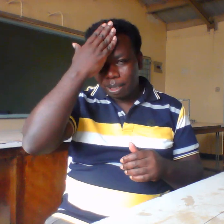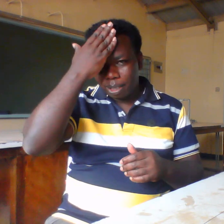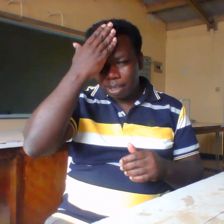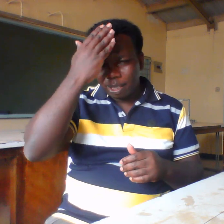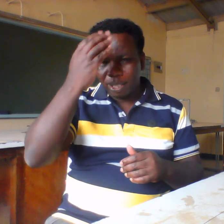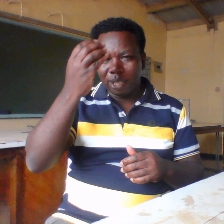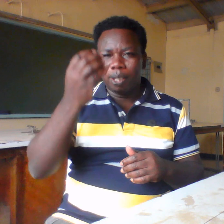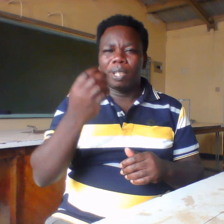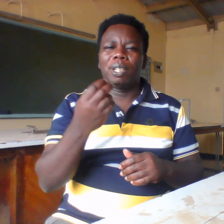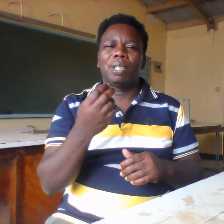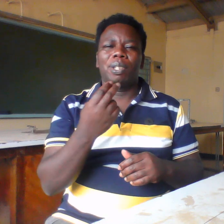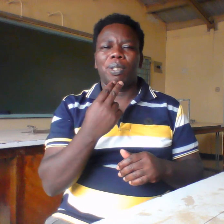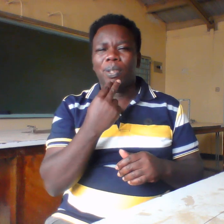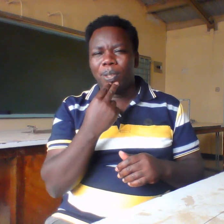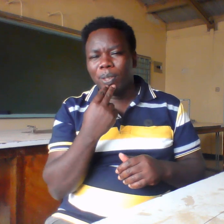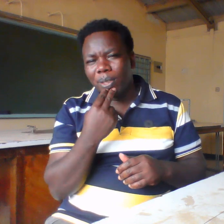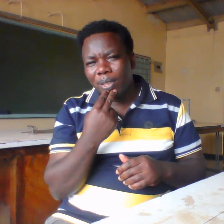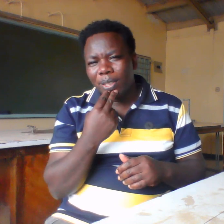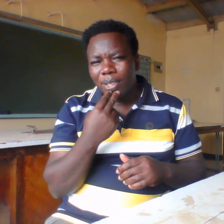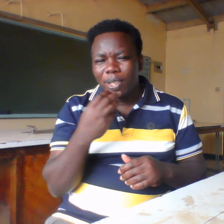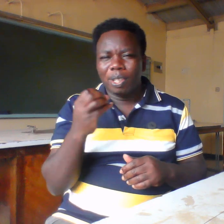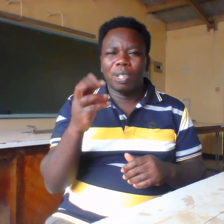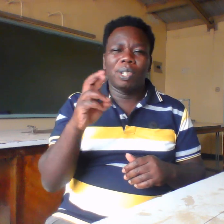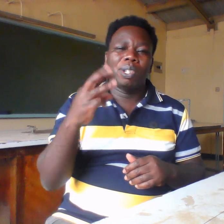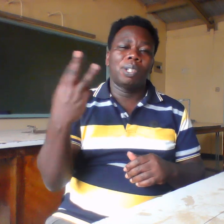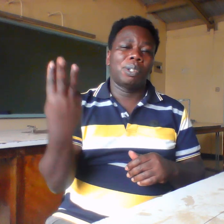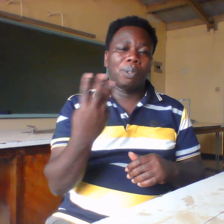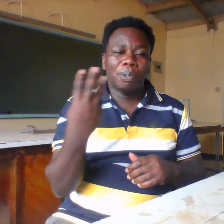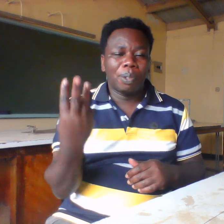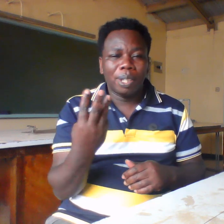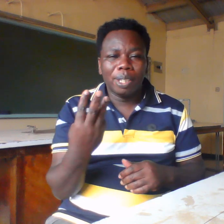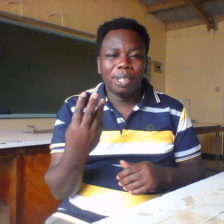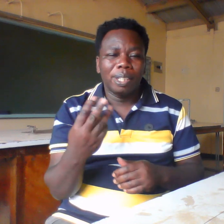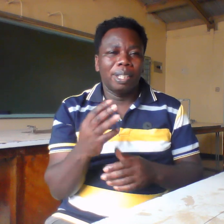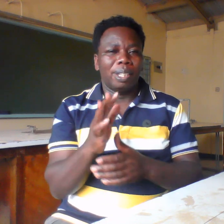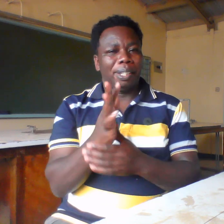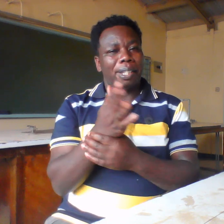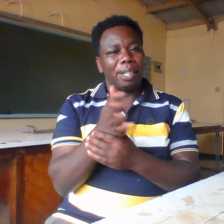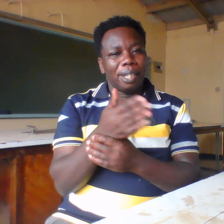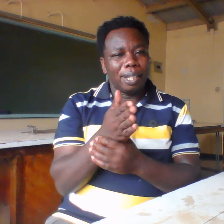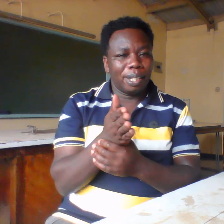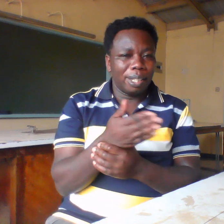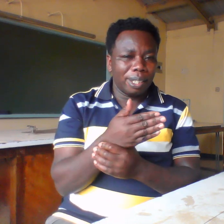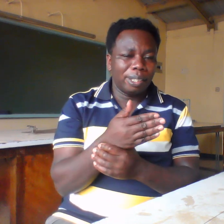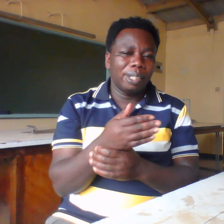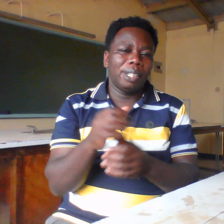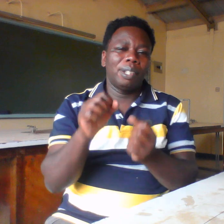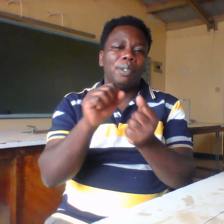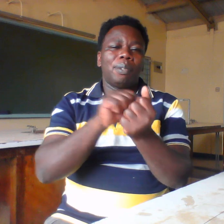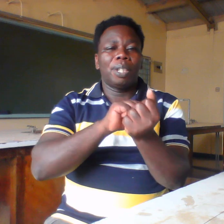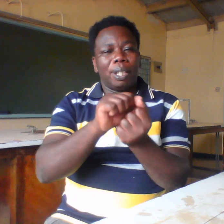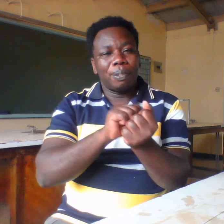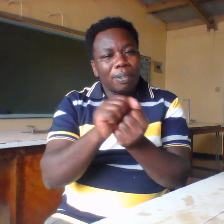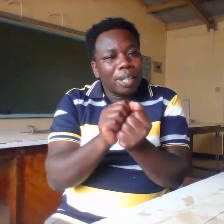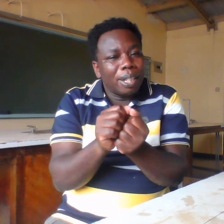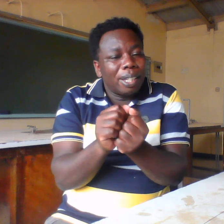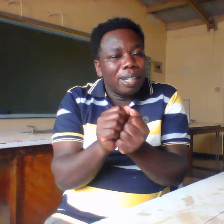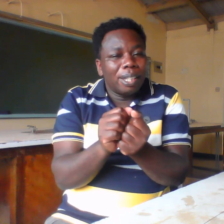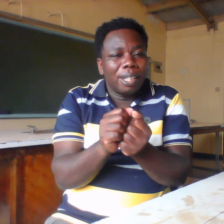or wednesday or thursday or friday saturday